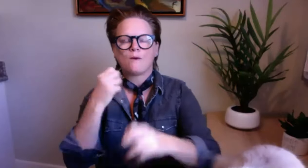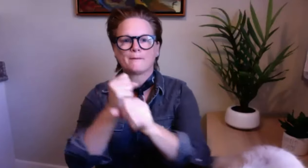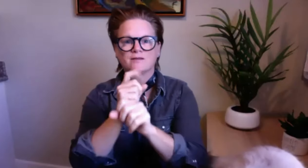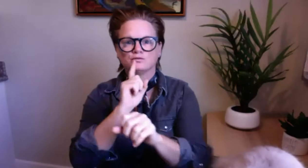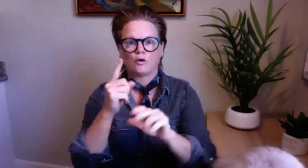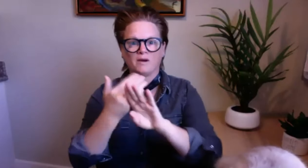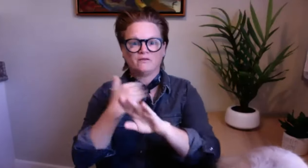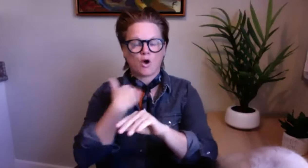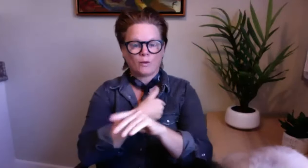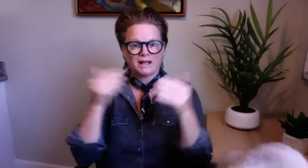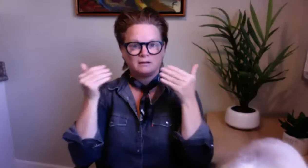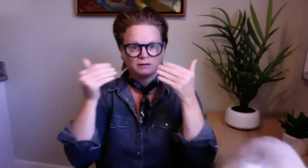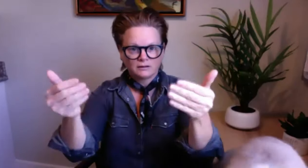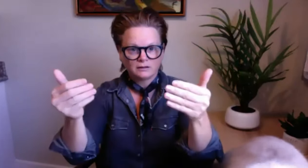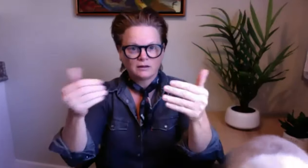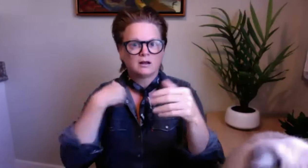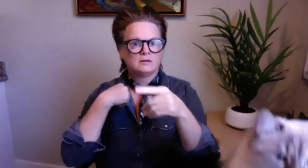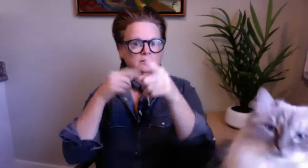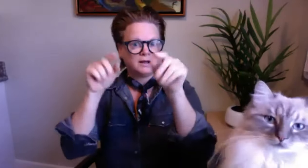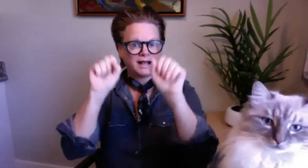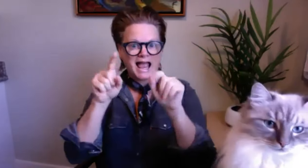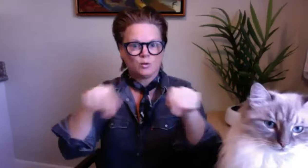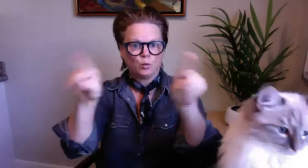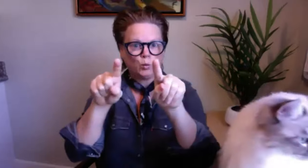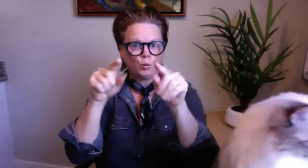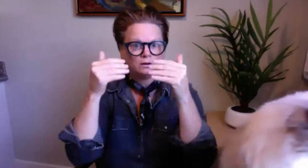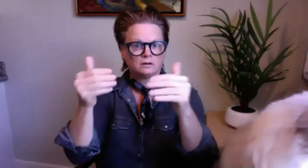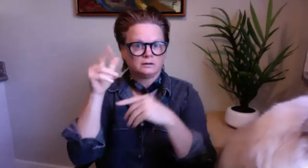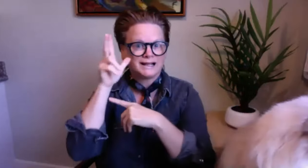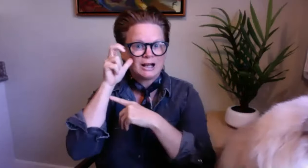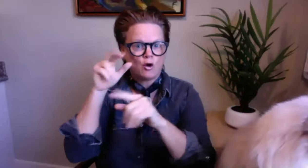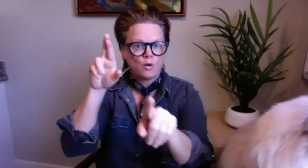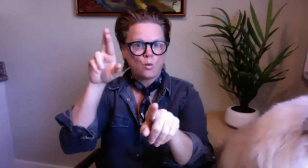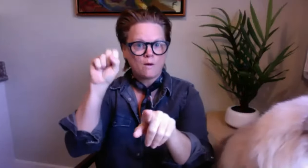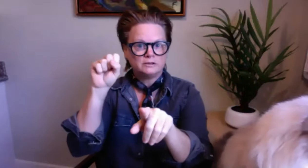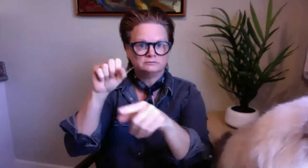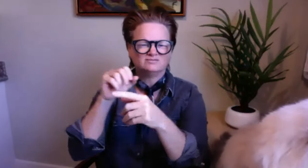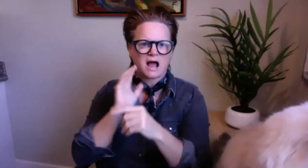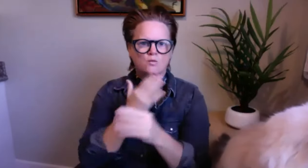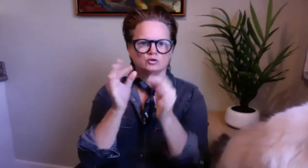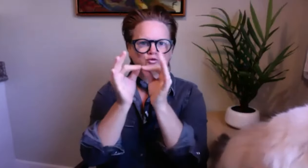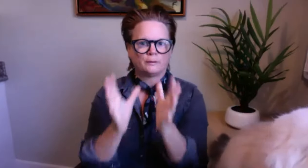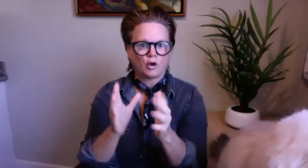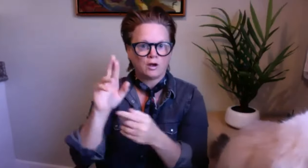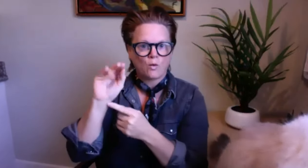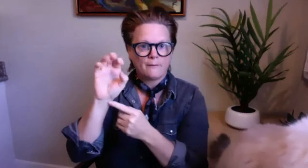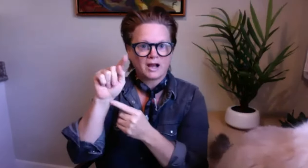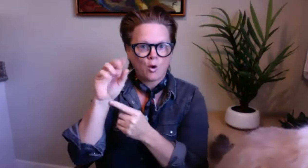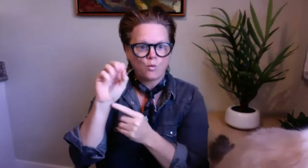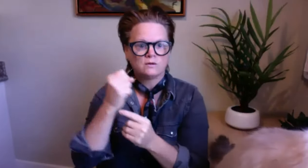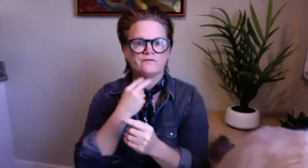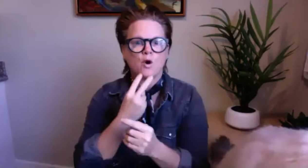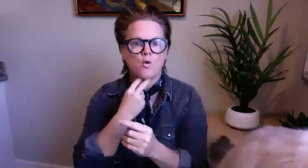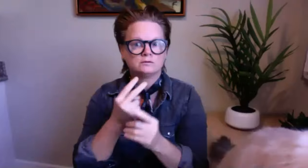now our webinars are all downloadable and before we begin i just want to do a quick check and make sure that you all can